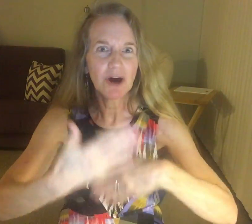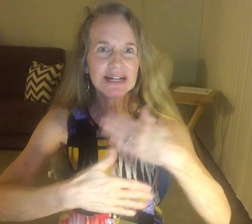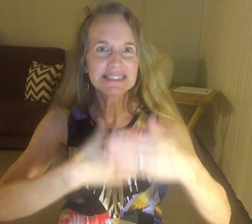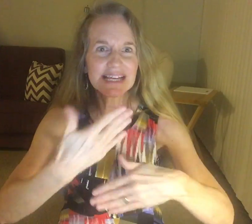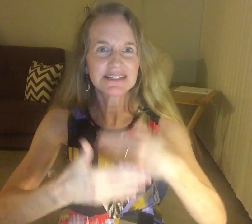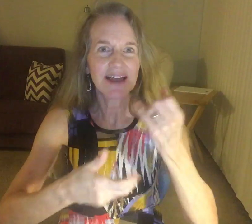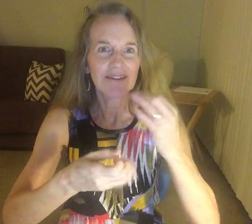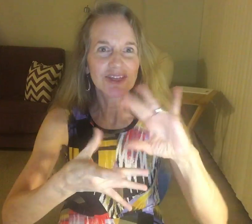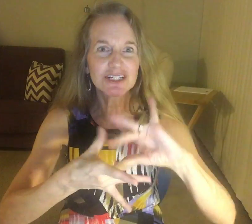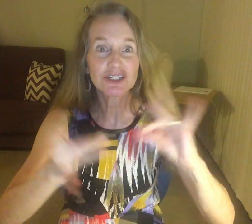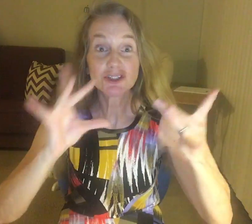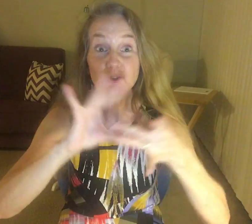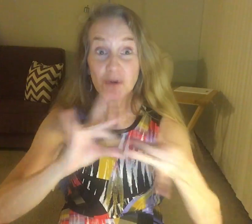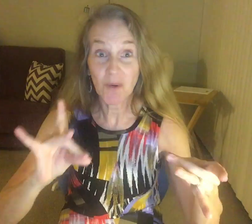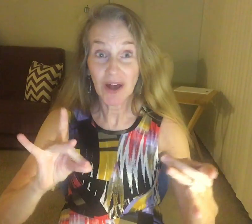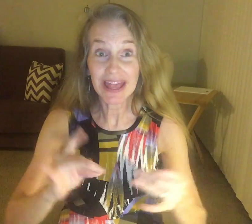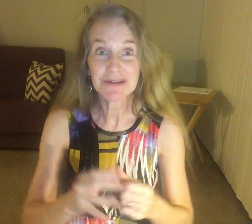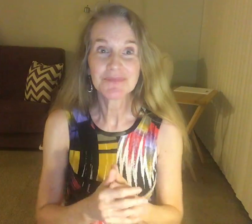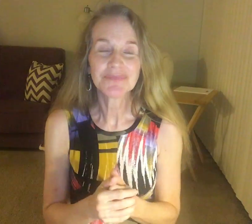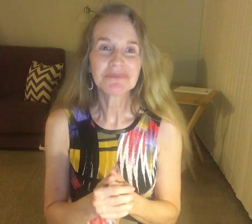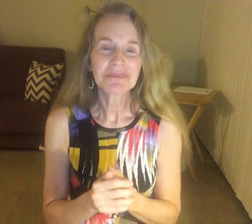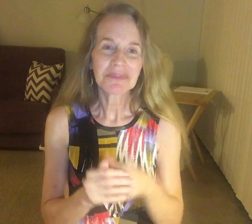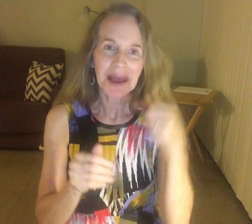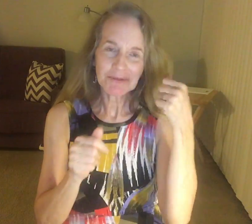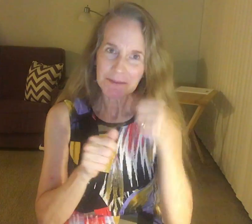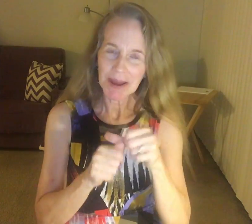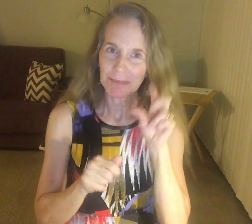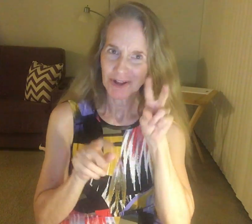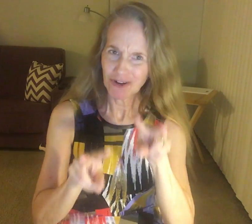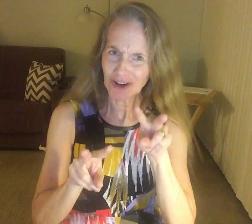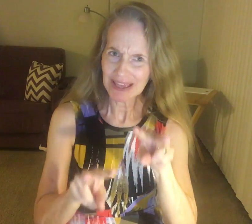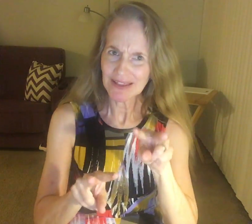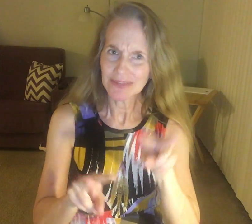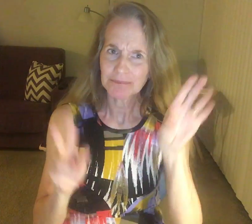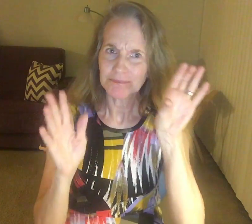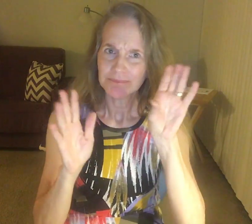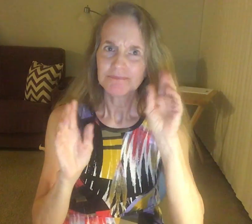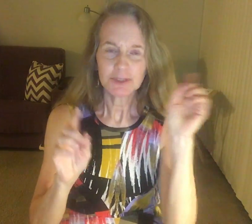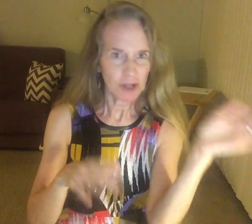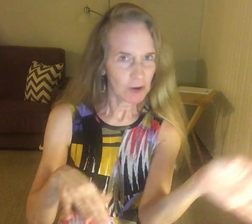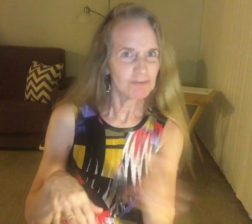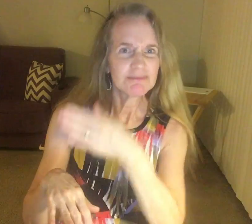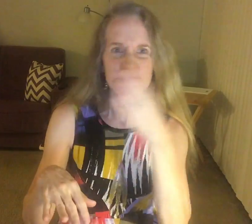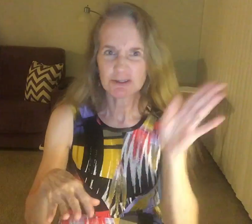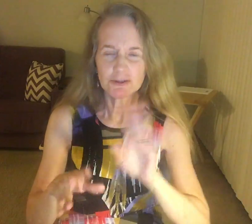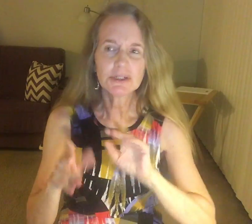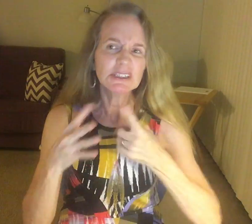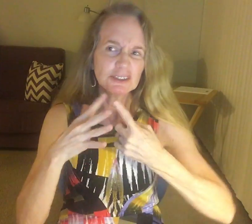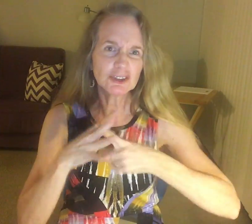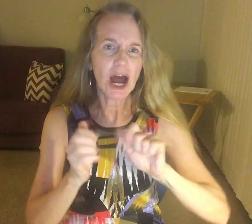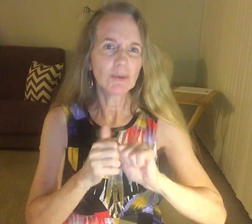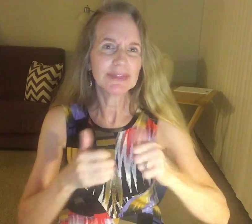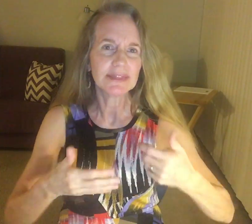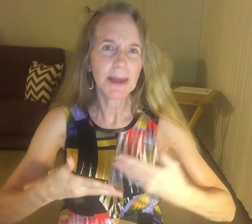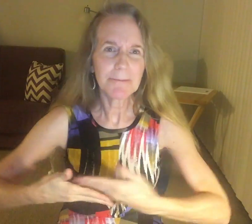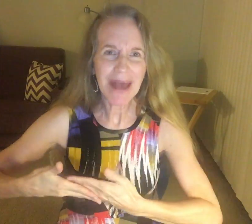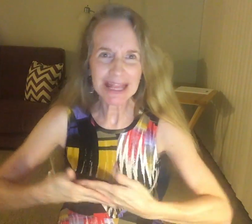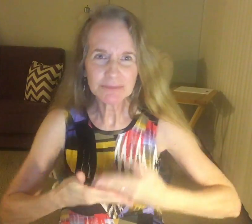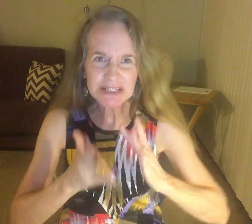probably says, you have to destroy him. And I remember looking at the, you know, about the baby